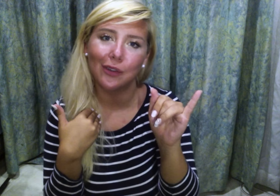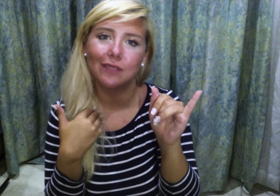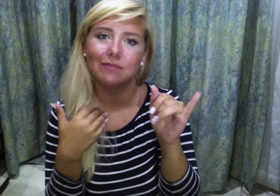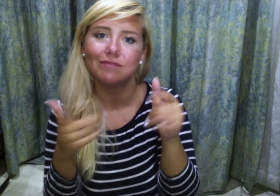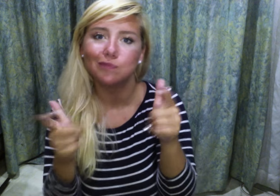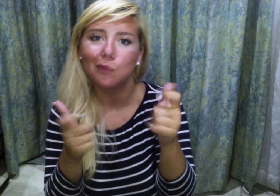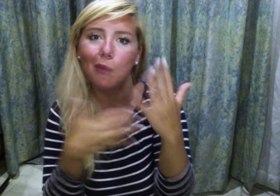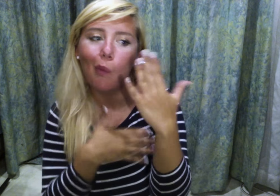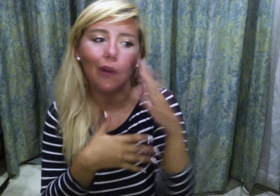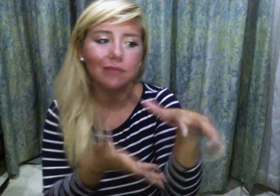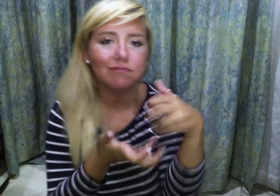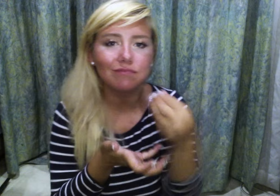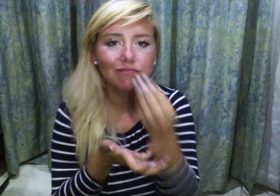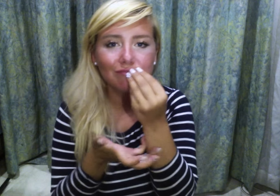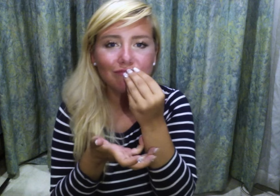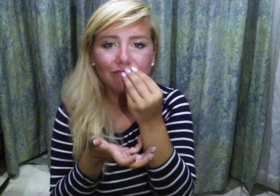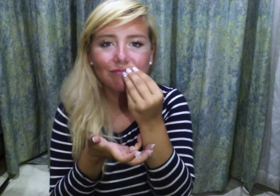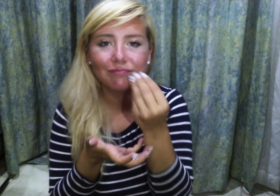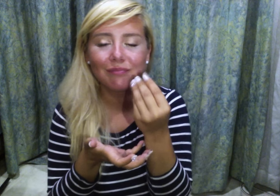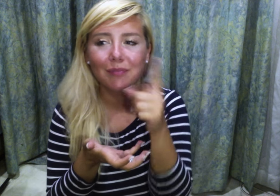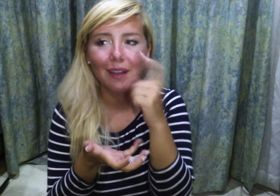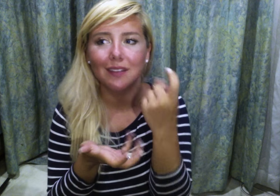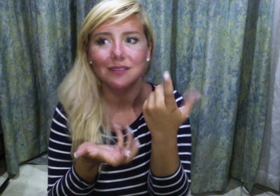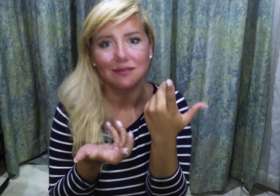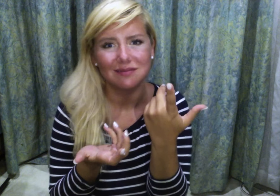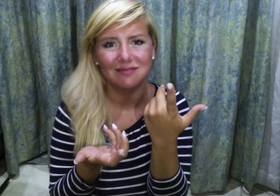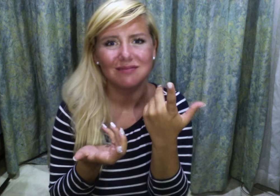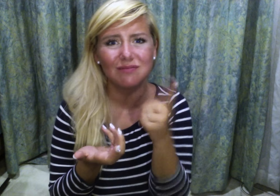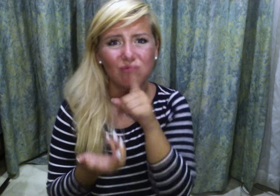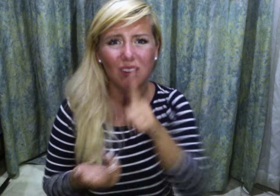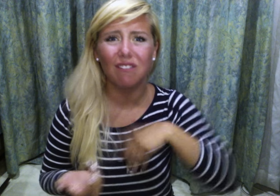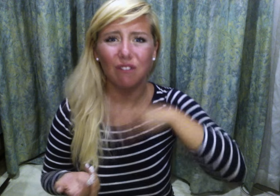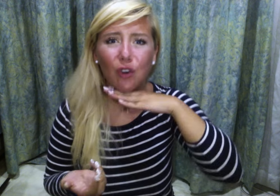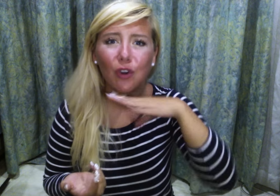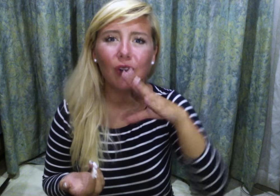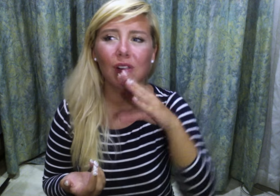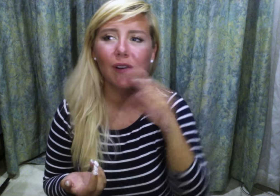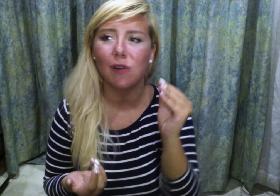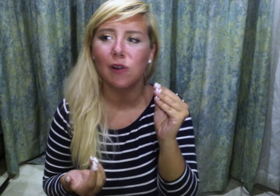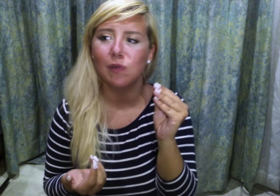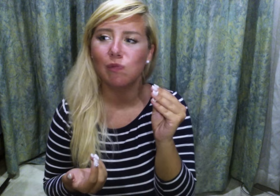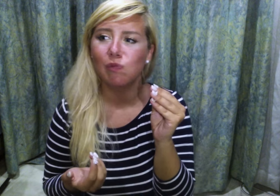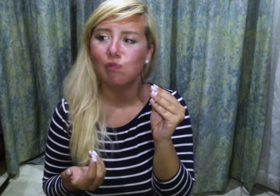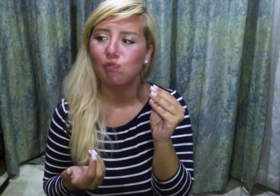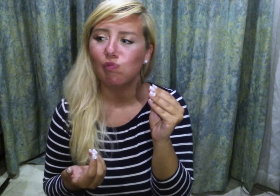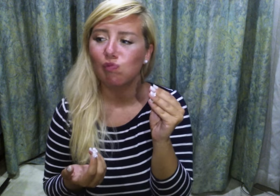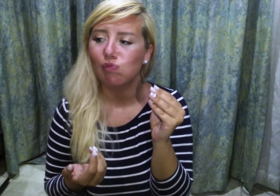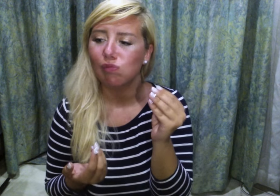America. Because it's a quick, great breakfast food. It's really filling. And